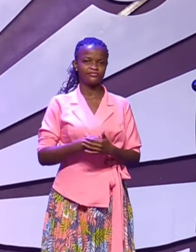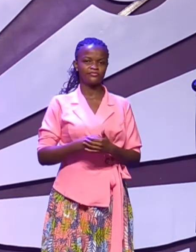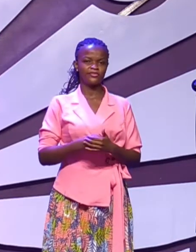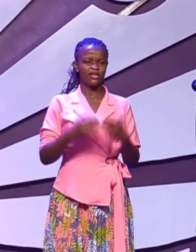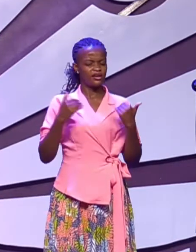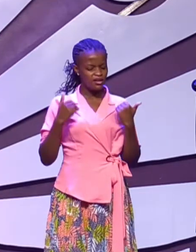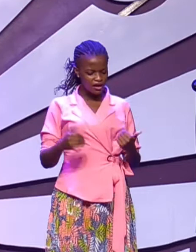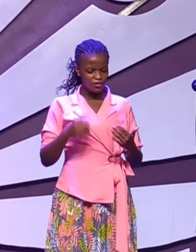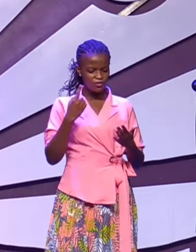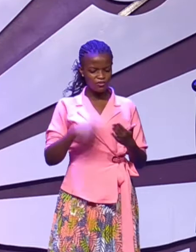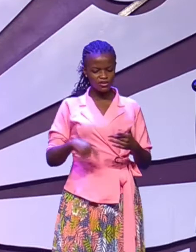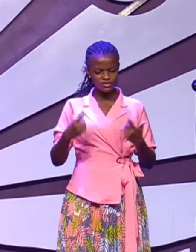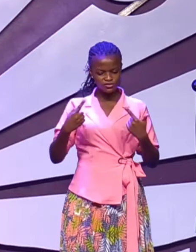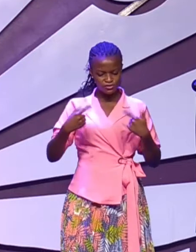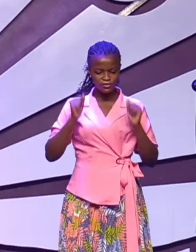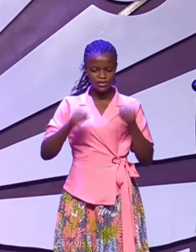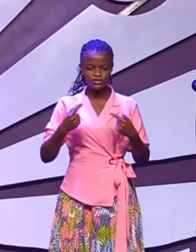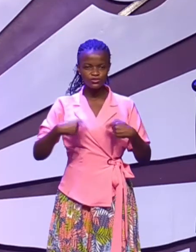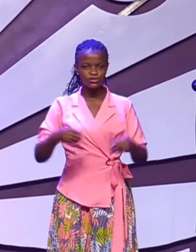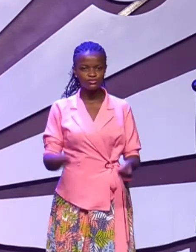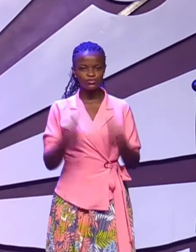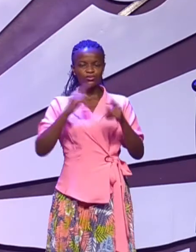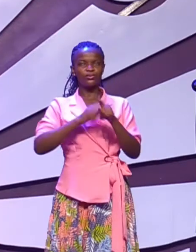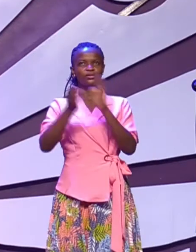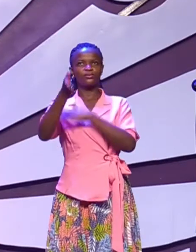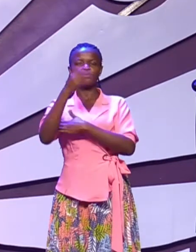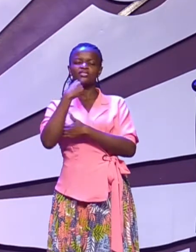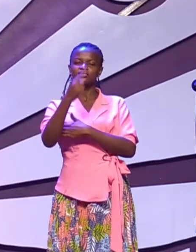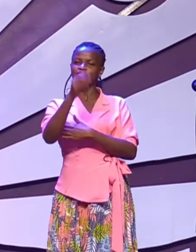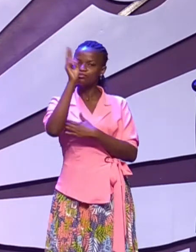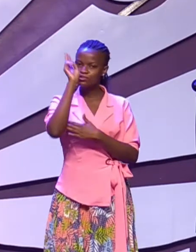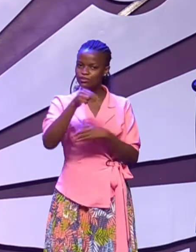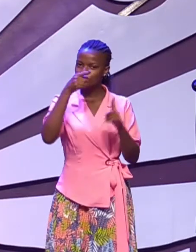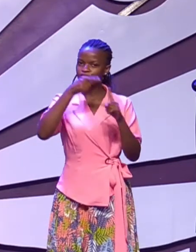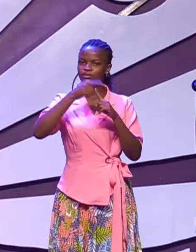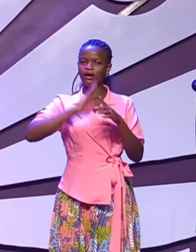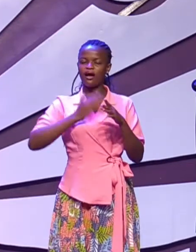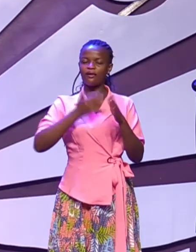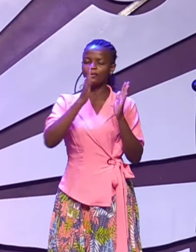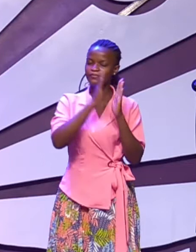What should we do when God says no to our honest prayers?